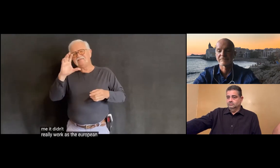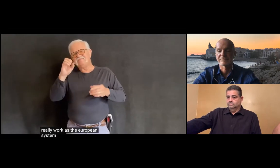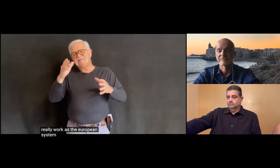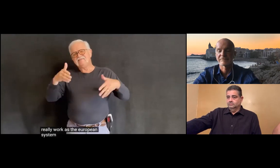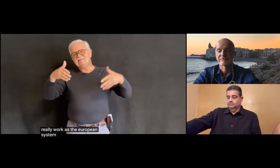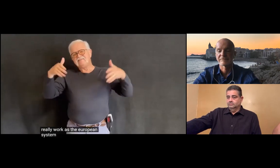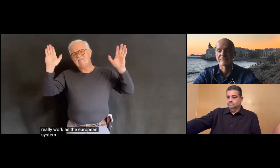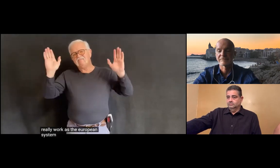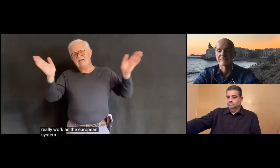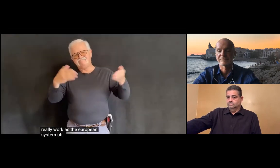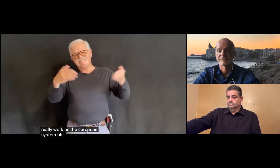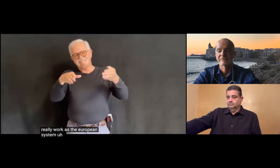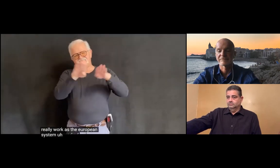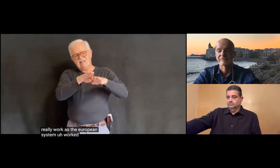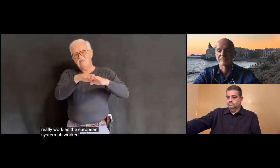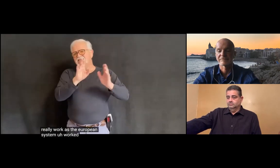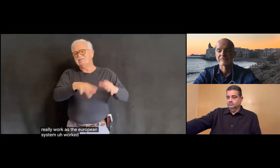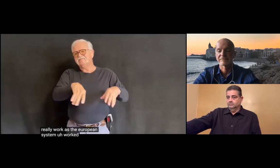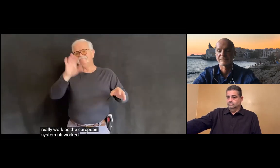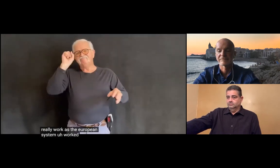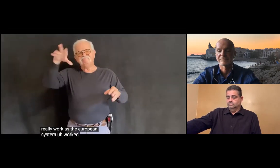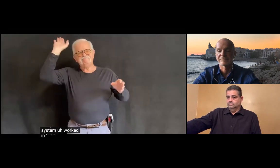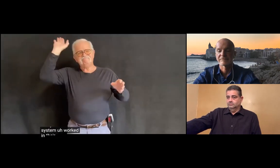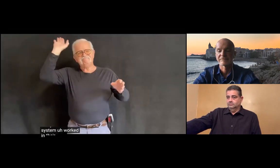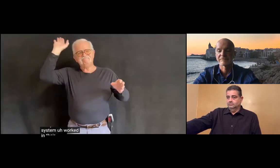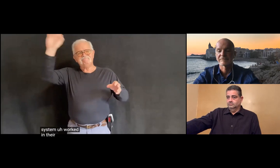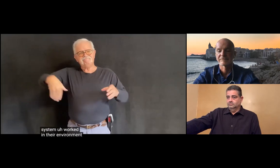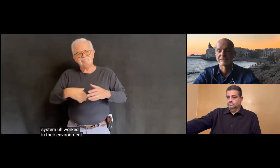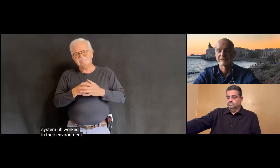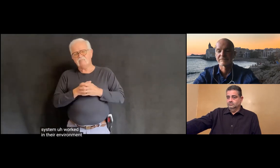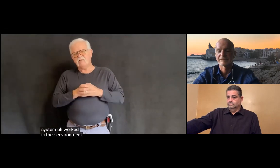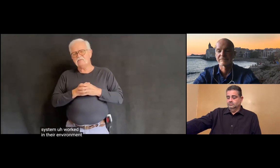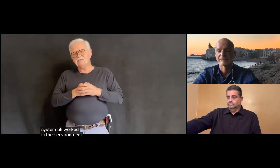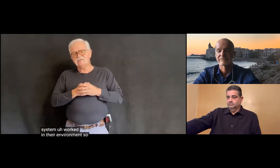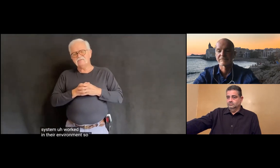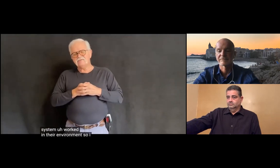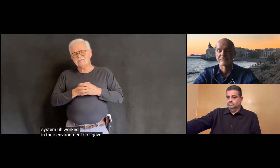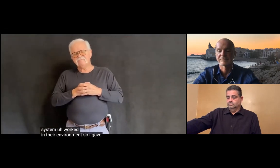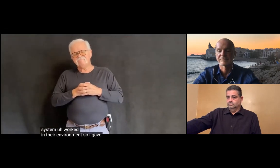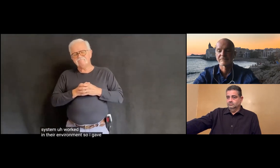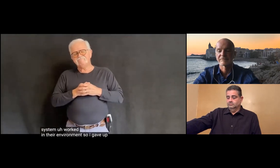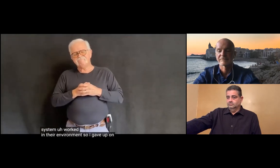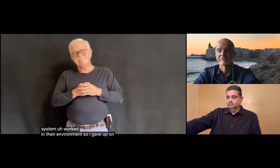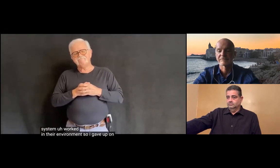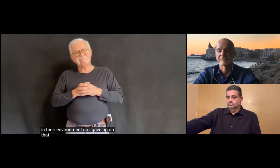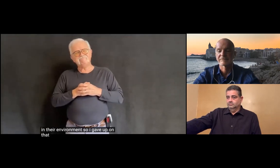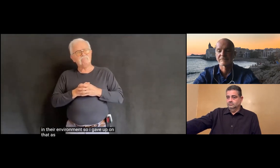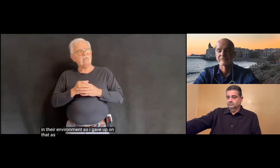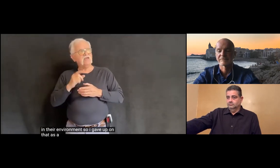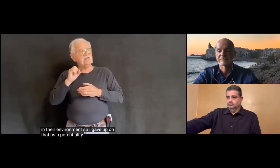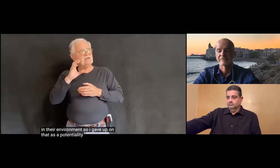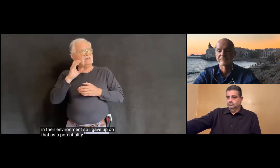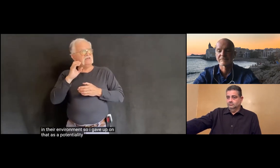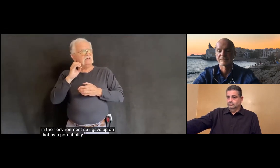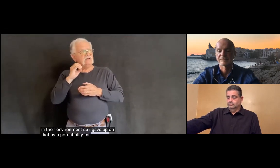system works in their environment, so I gave up on that as a